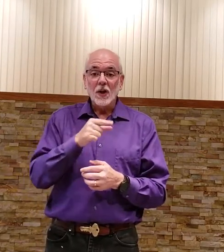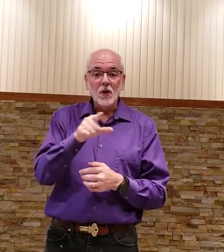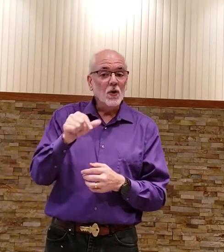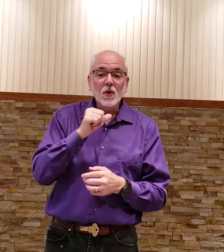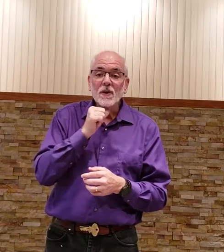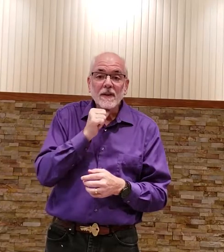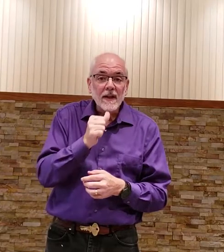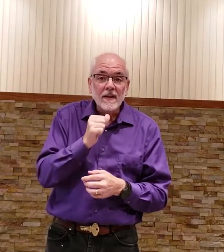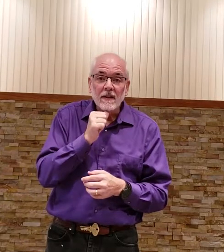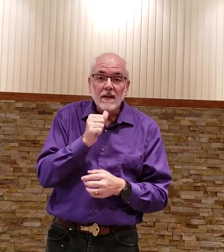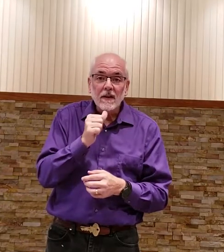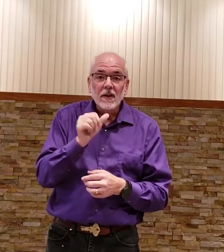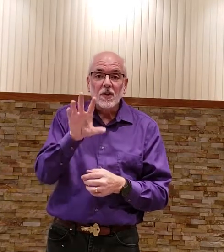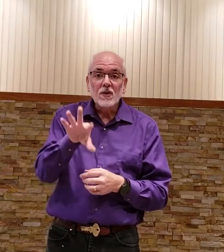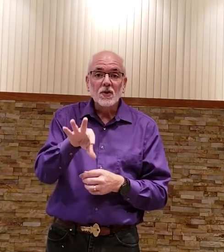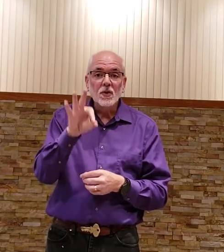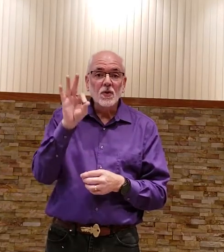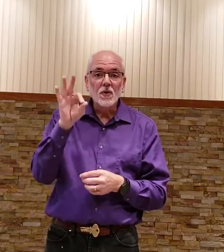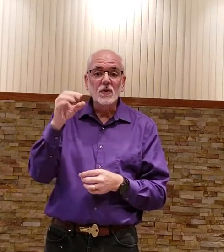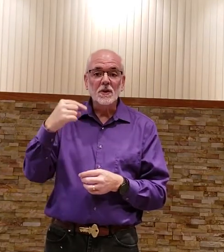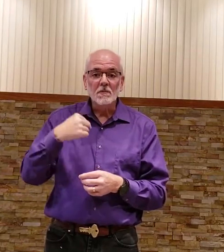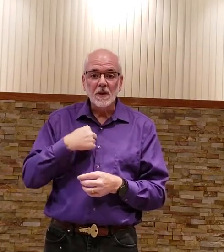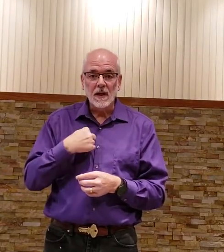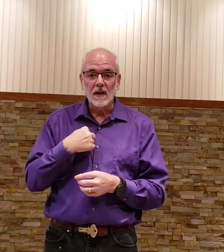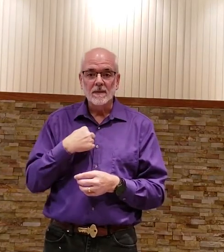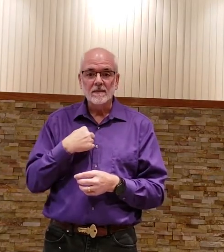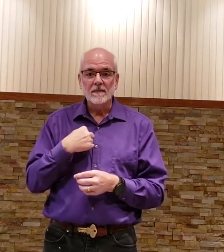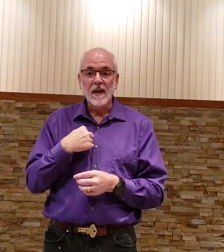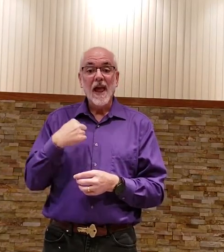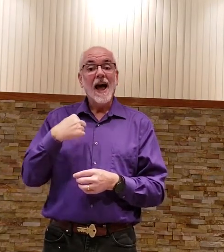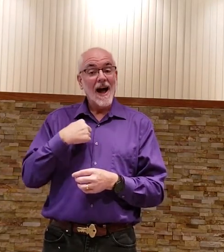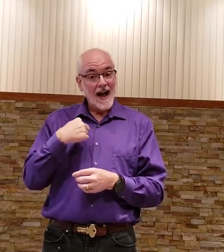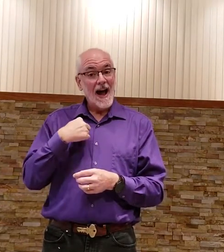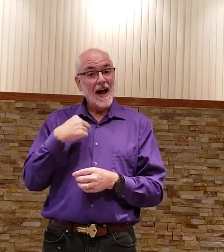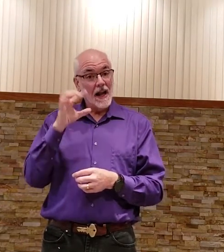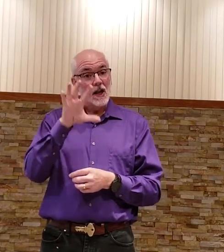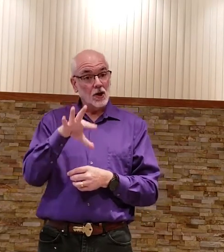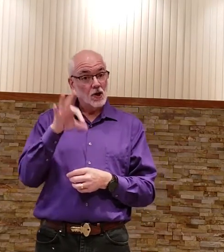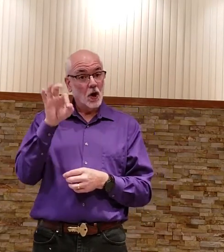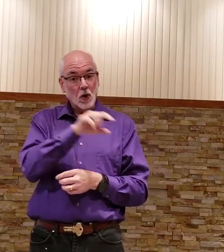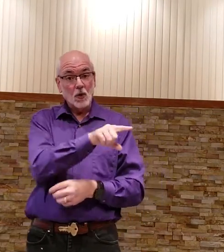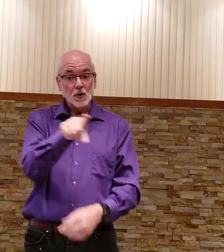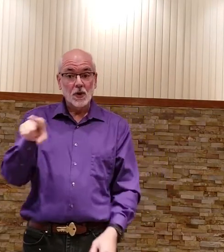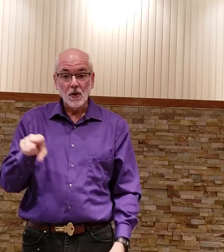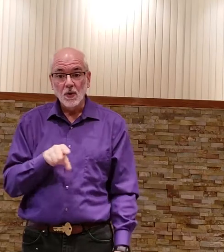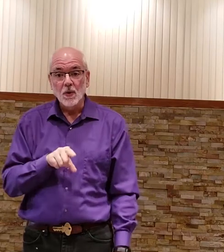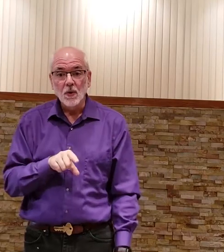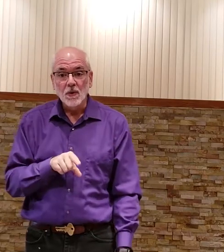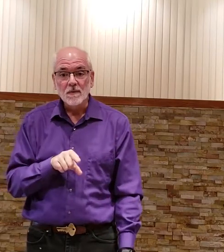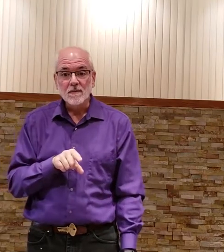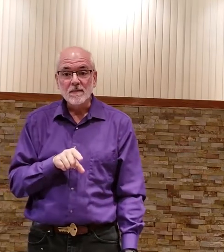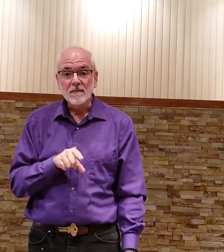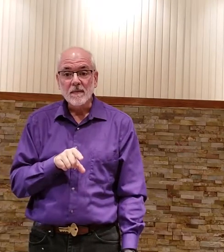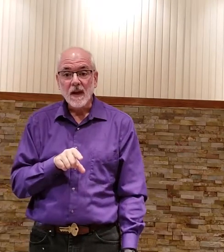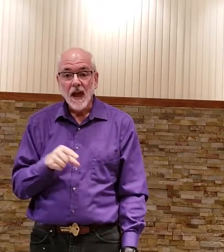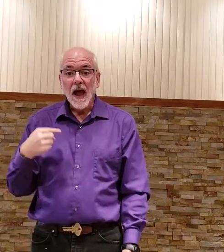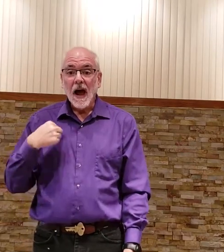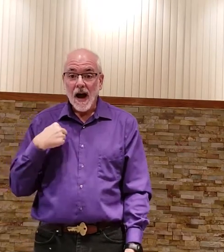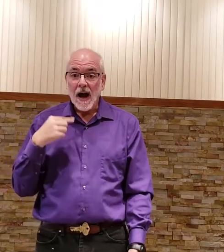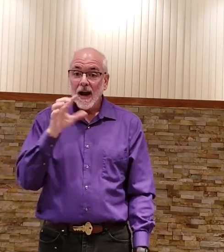you didn't choose me i chose you i